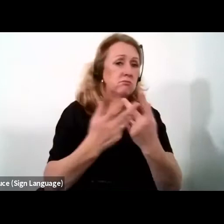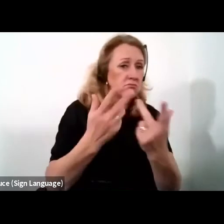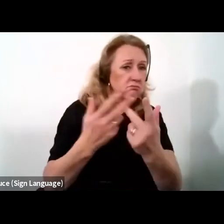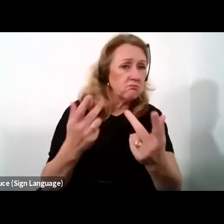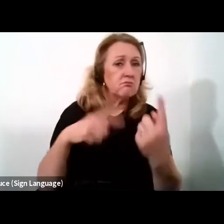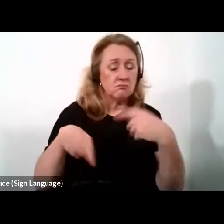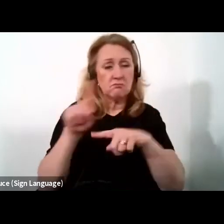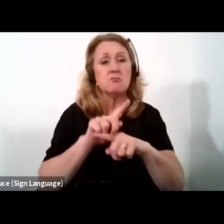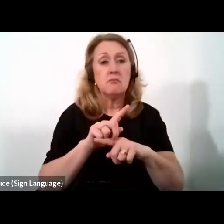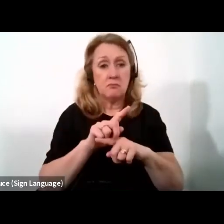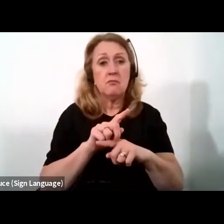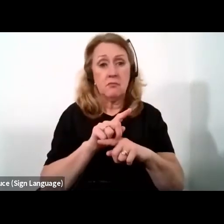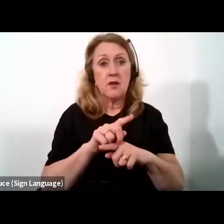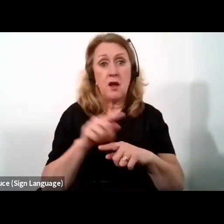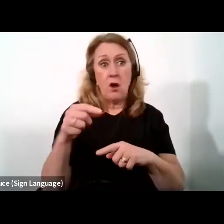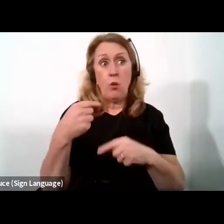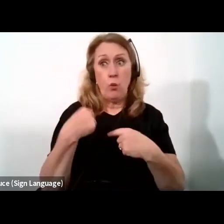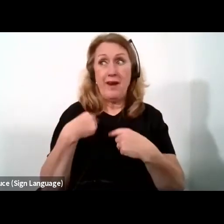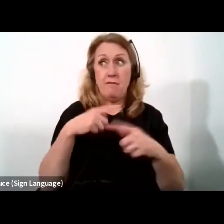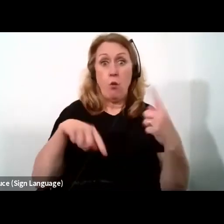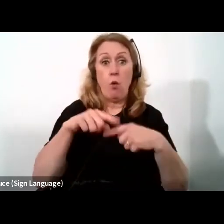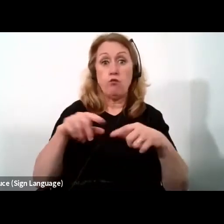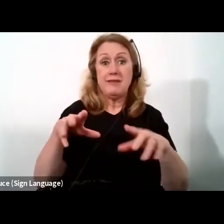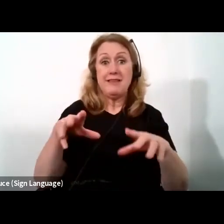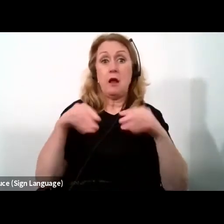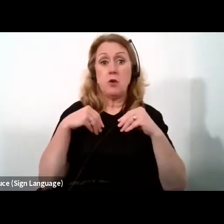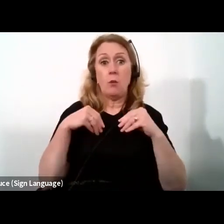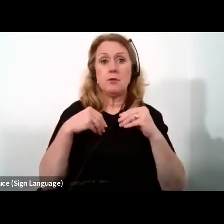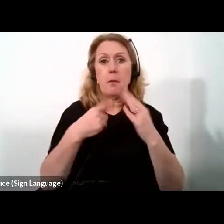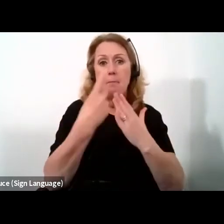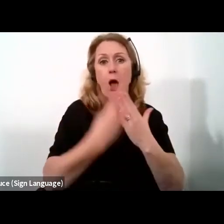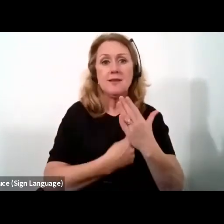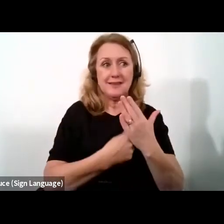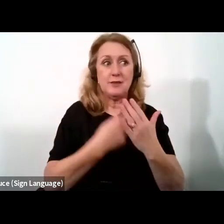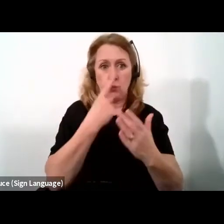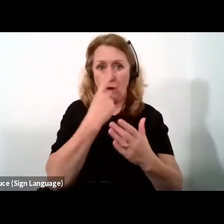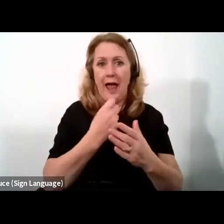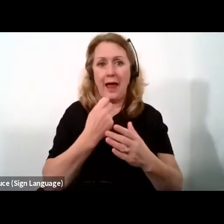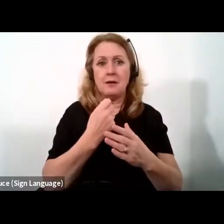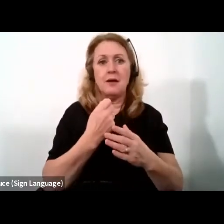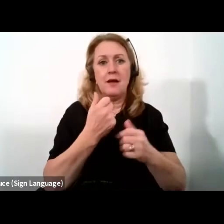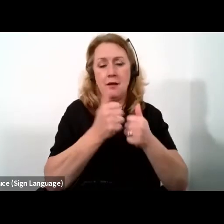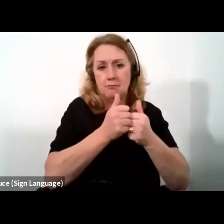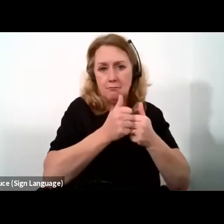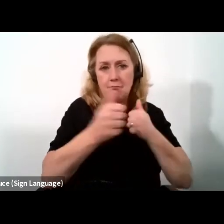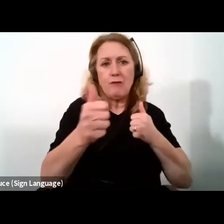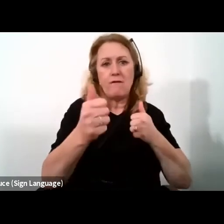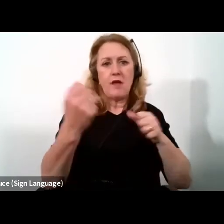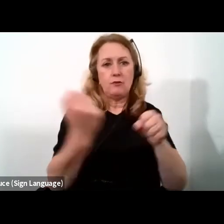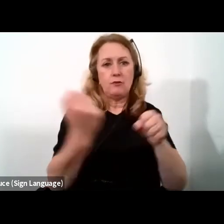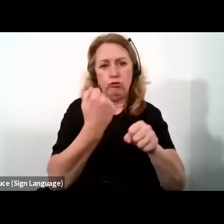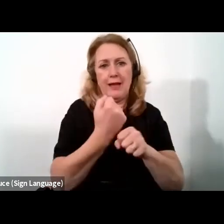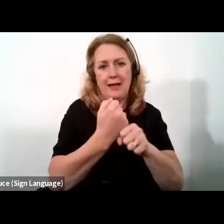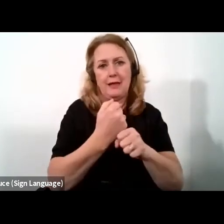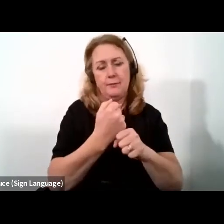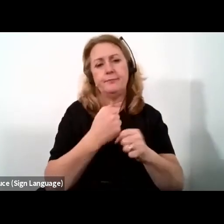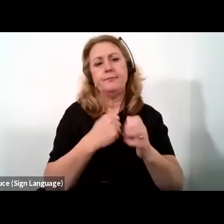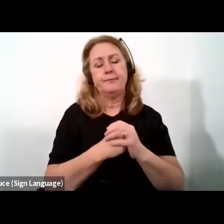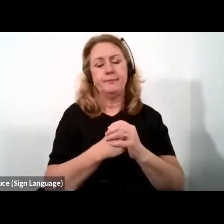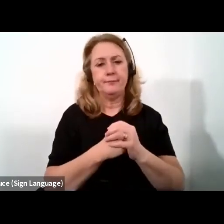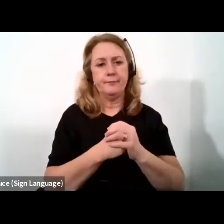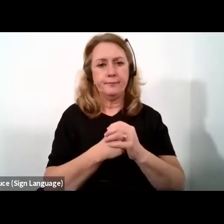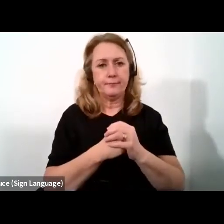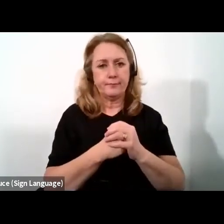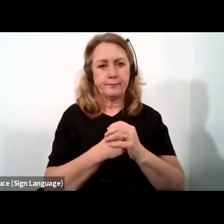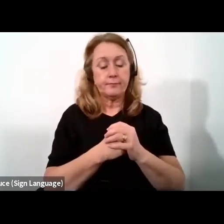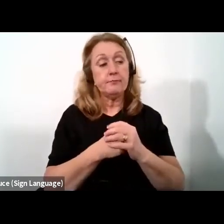whom have recently adopted policies enabling manufacturing and industrial development. Today,